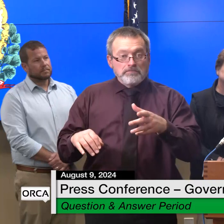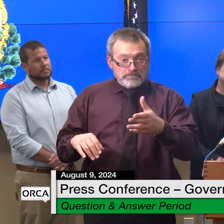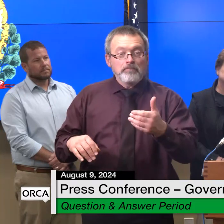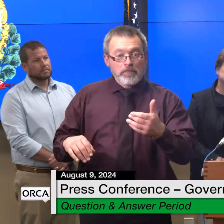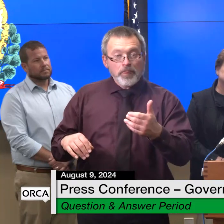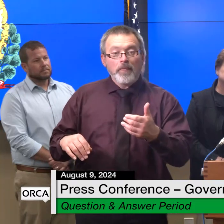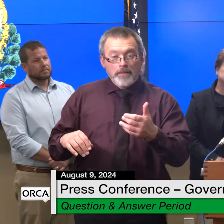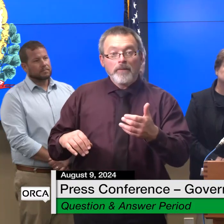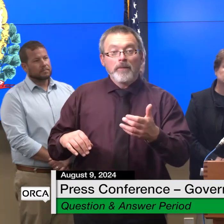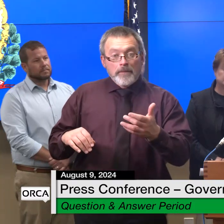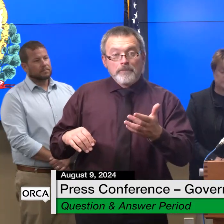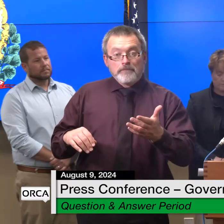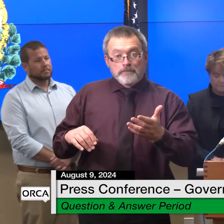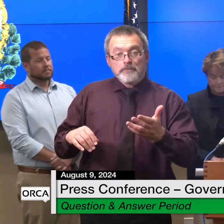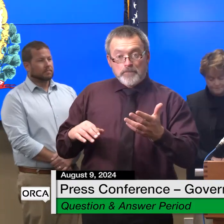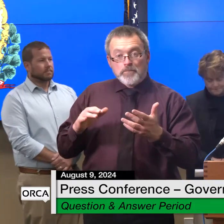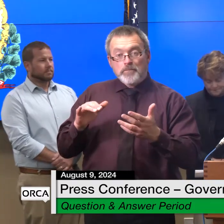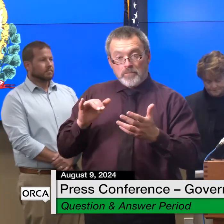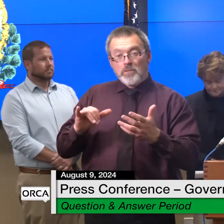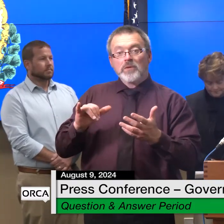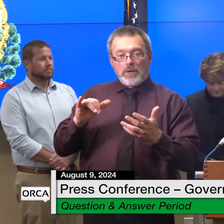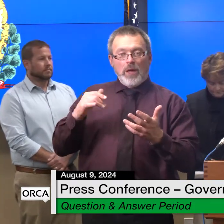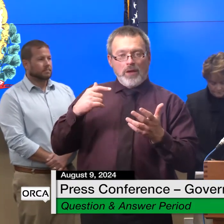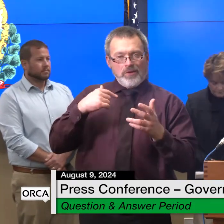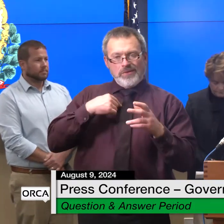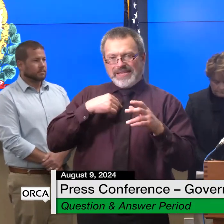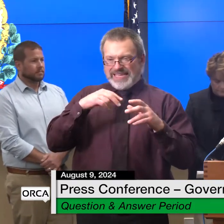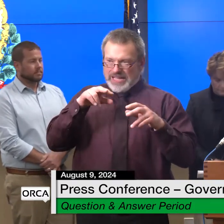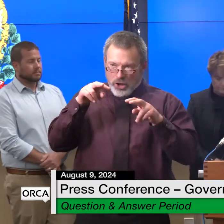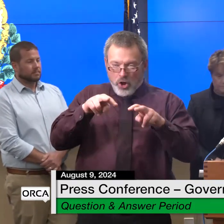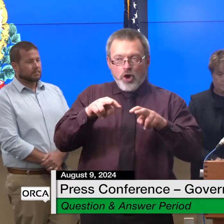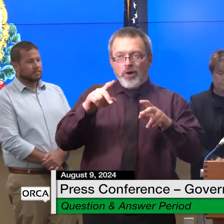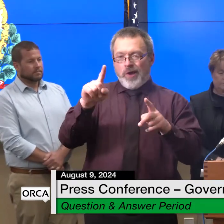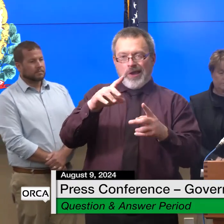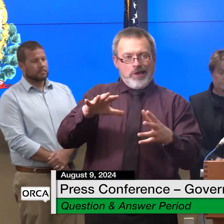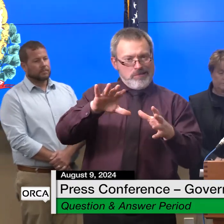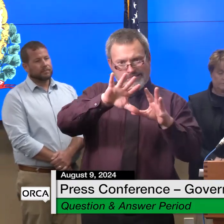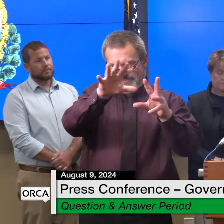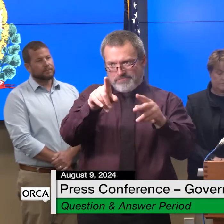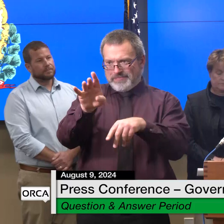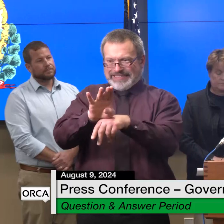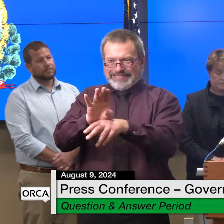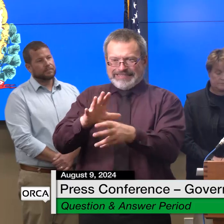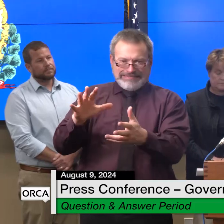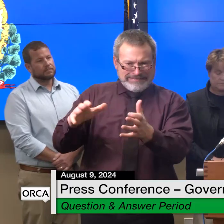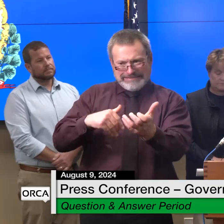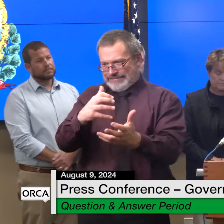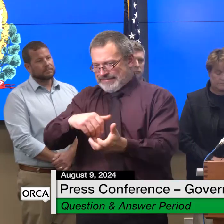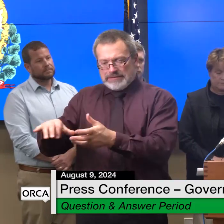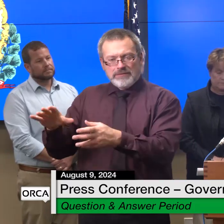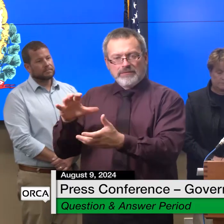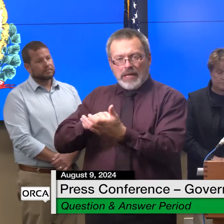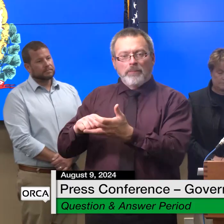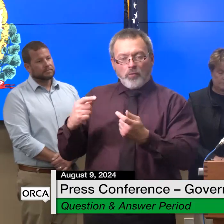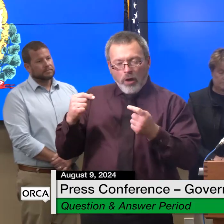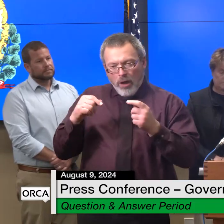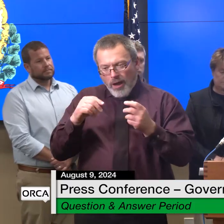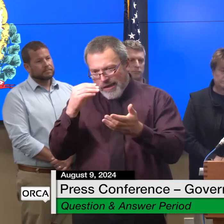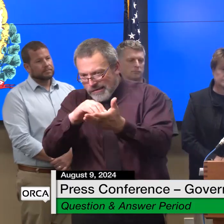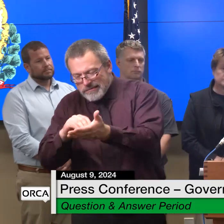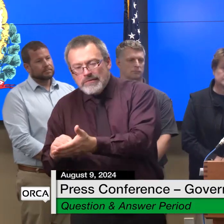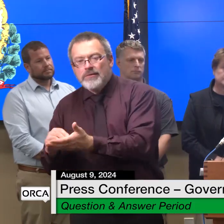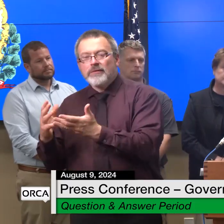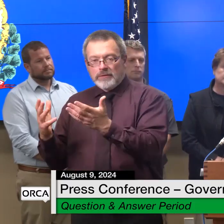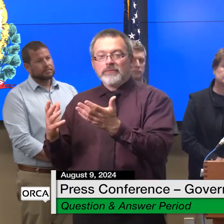really well hopefully they've done that by now but they're trying to assess what the cost is going to be so we have also put out a